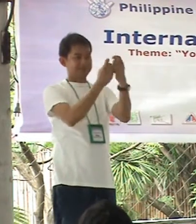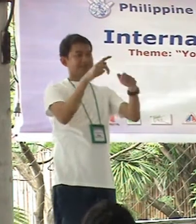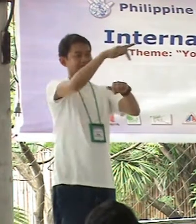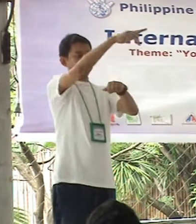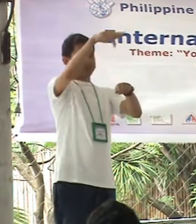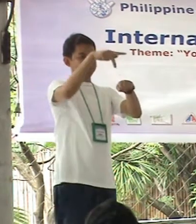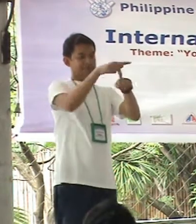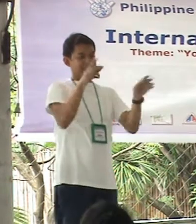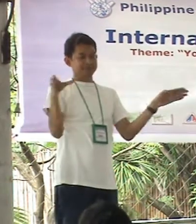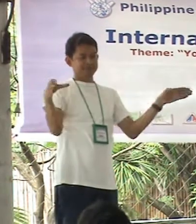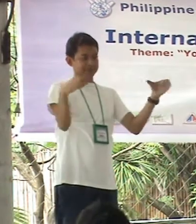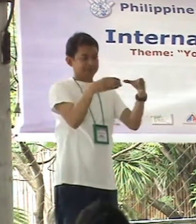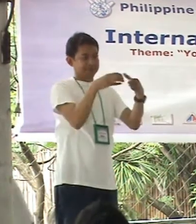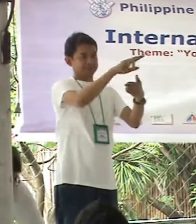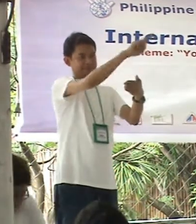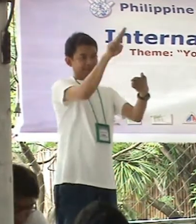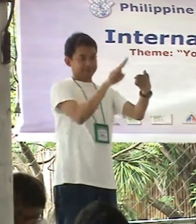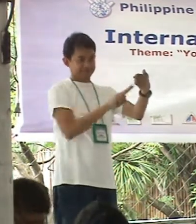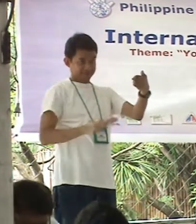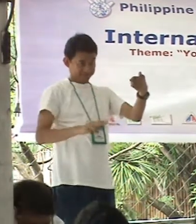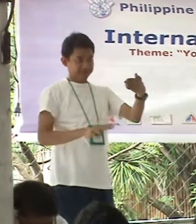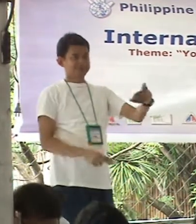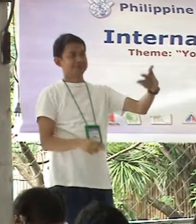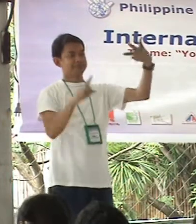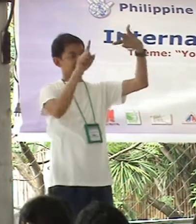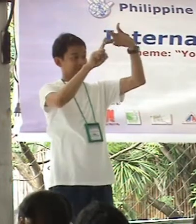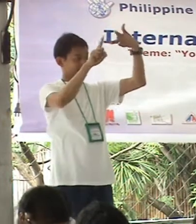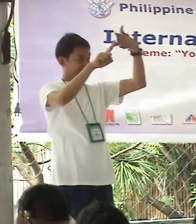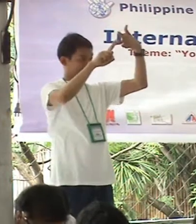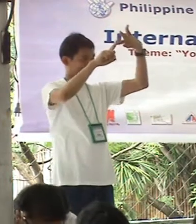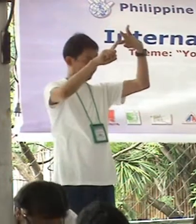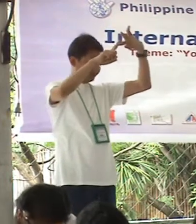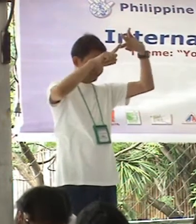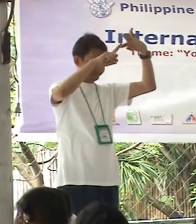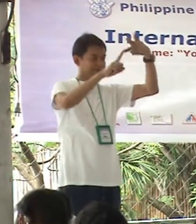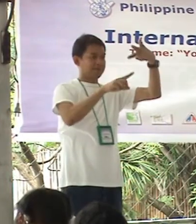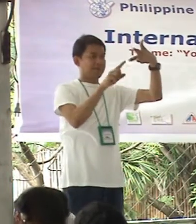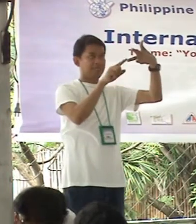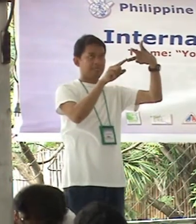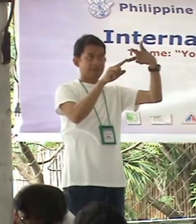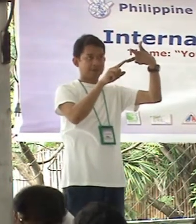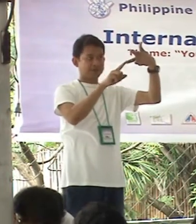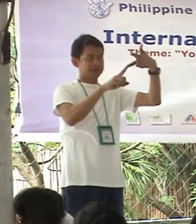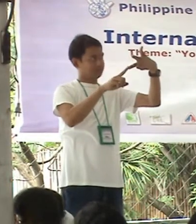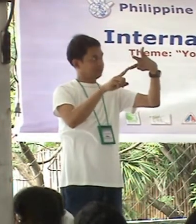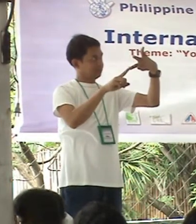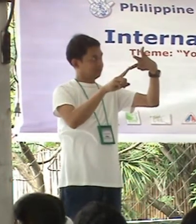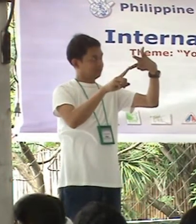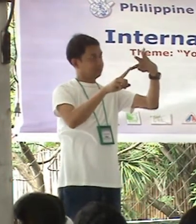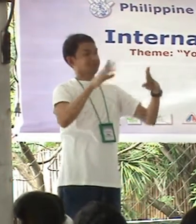Ako yung kasama sa core team ng Philippine regarding sa UNCRPD.